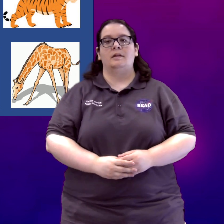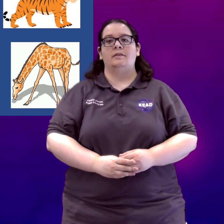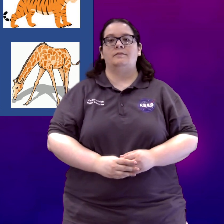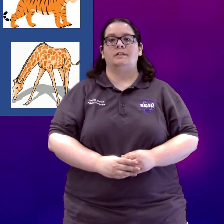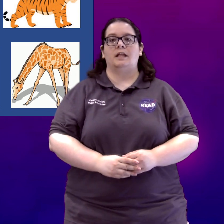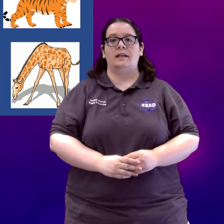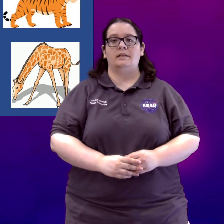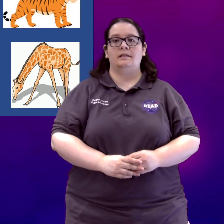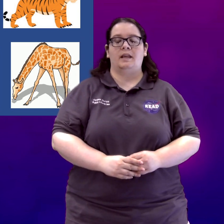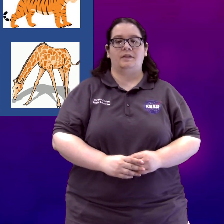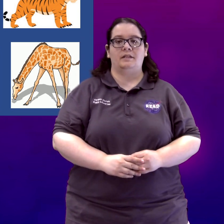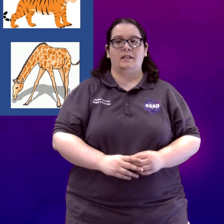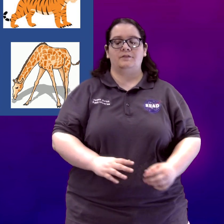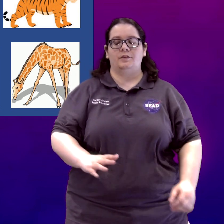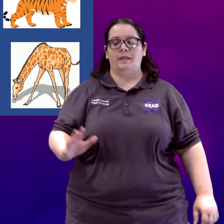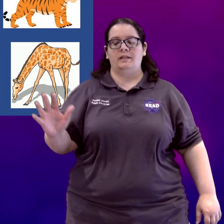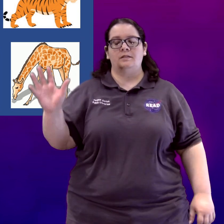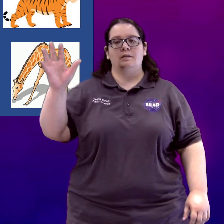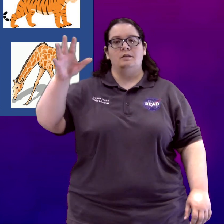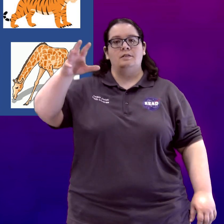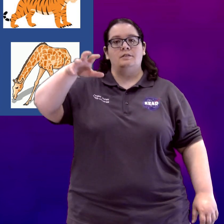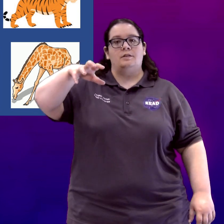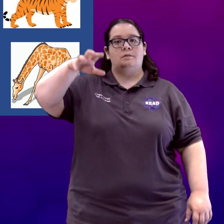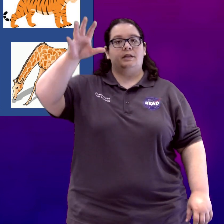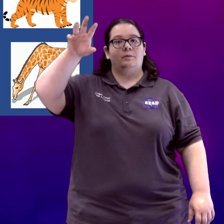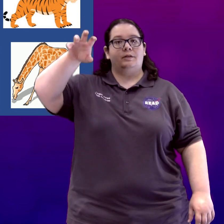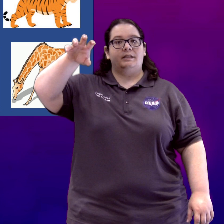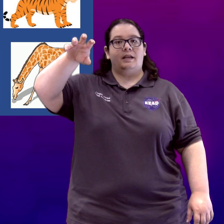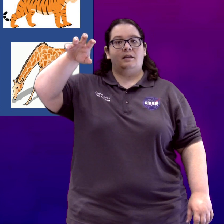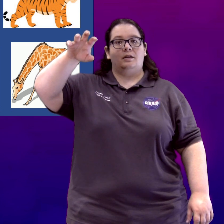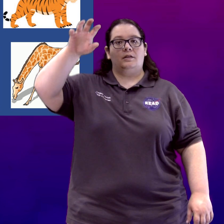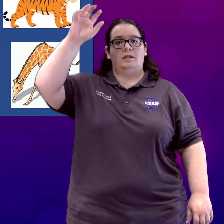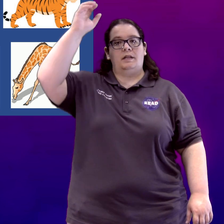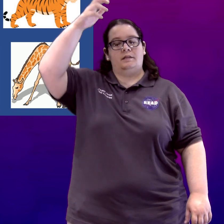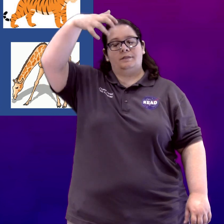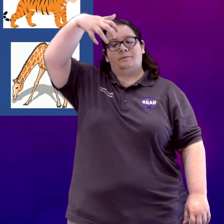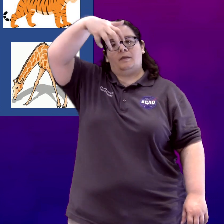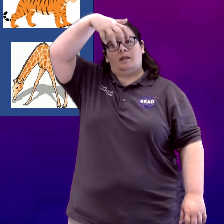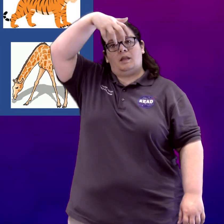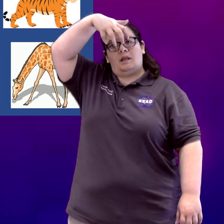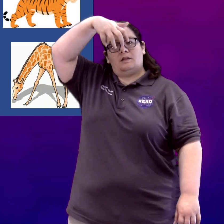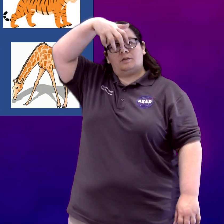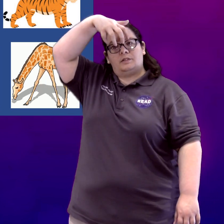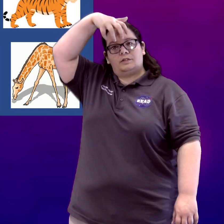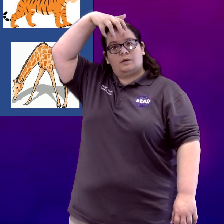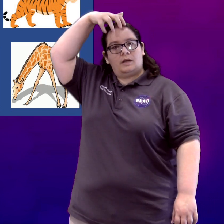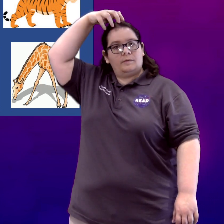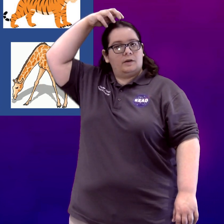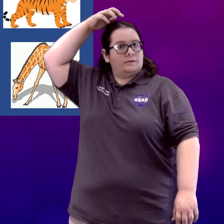For a lion, they have that nice full mane. So again, we're going to take our clawed hand and it's going to go up over